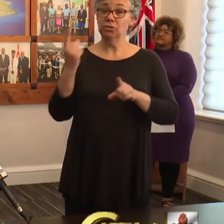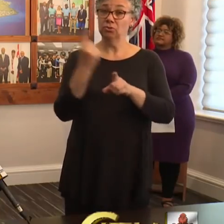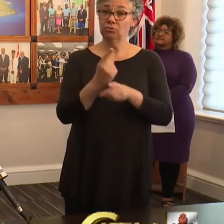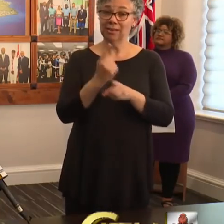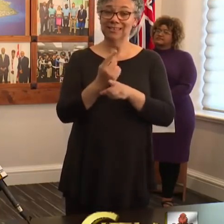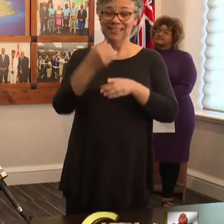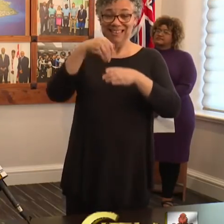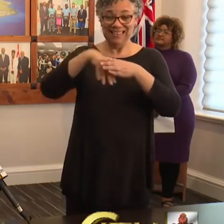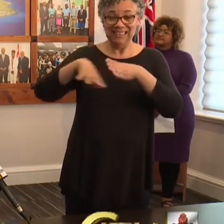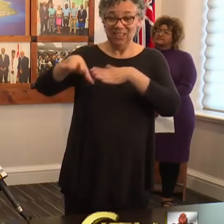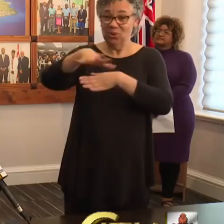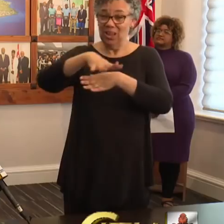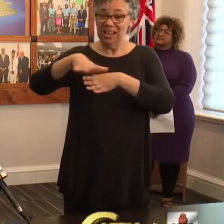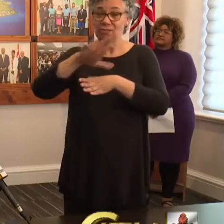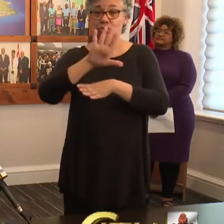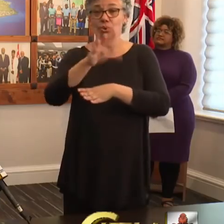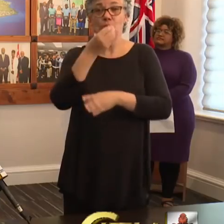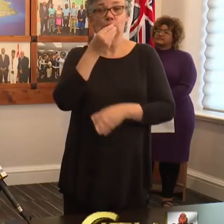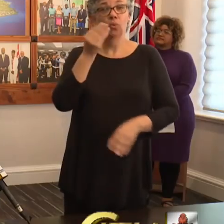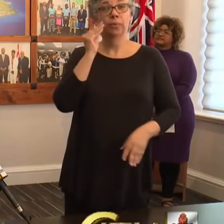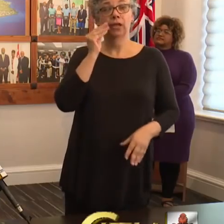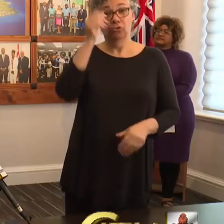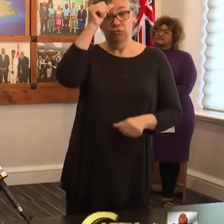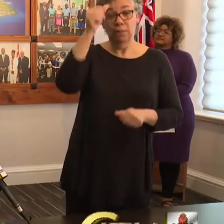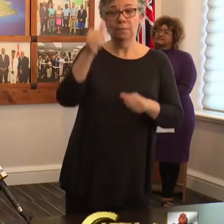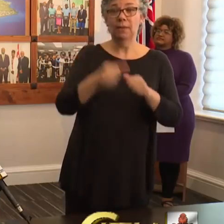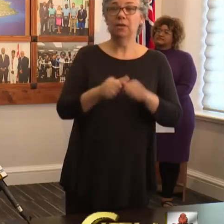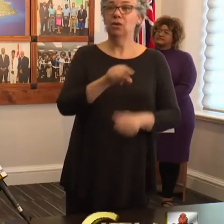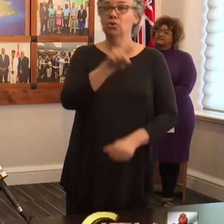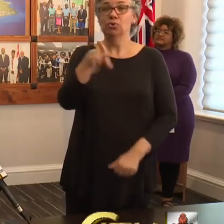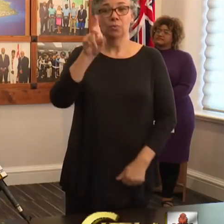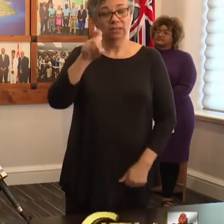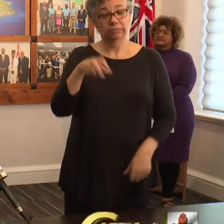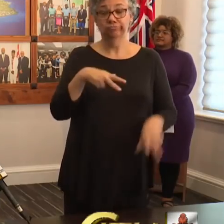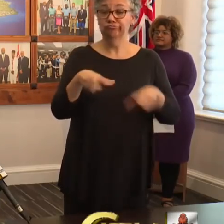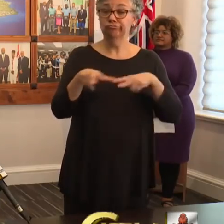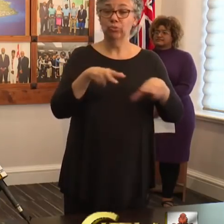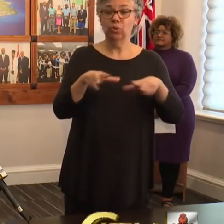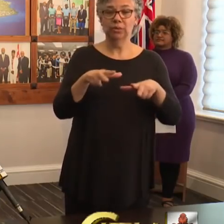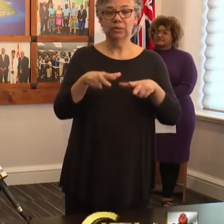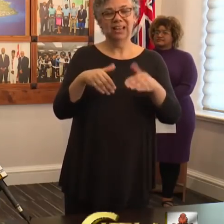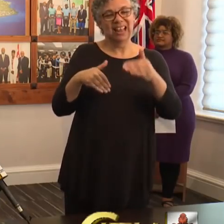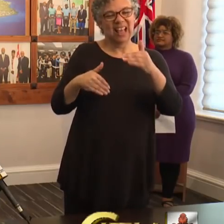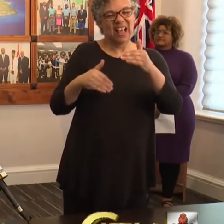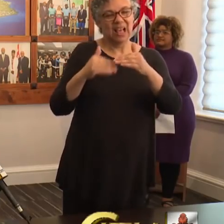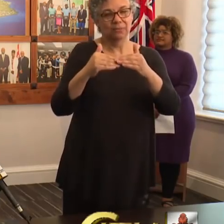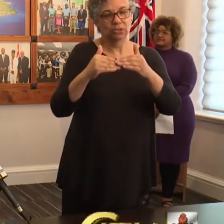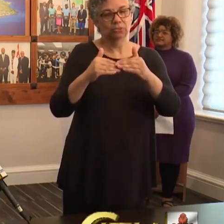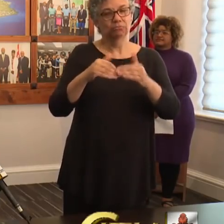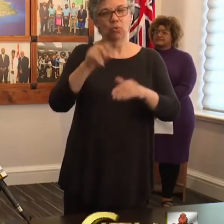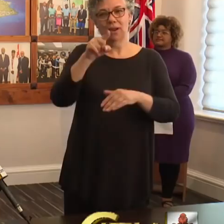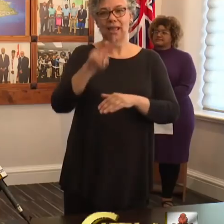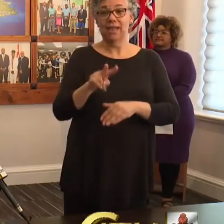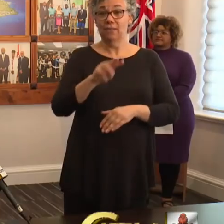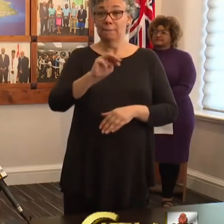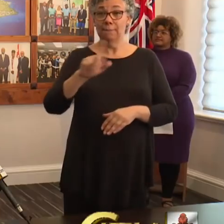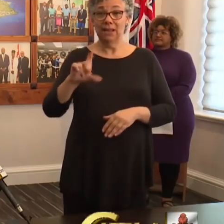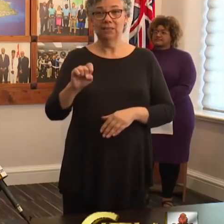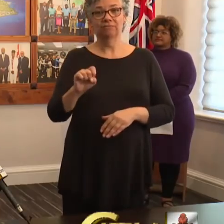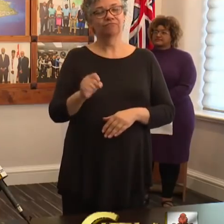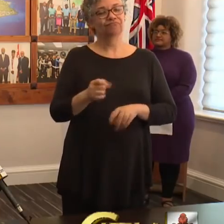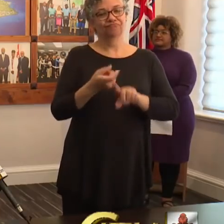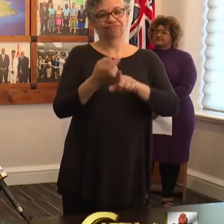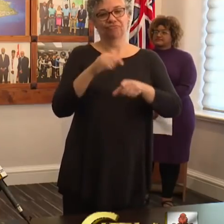boundary of your home and remember, you have to be on foot for up to a half a mile from your residence.